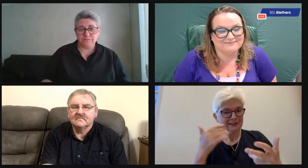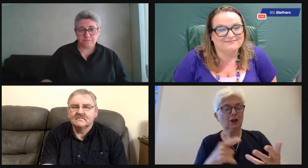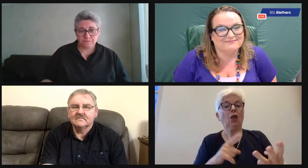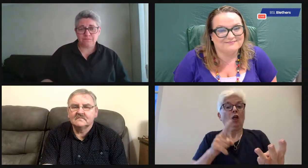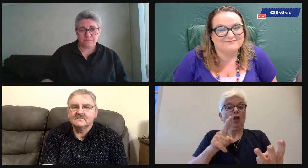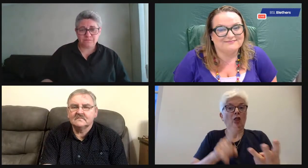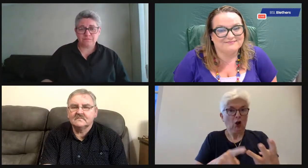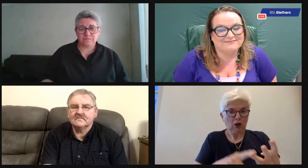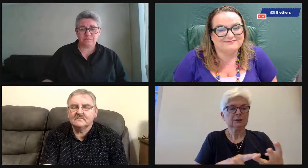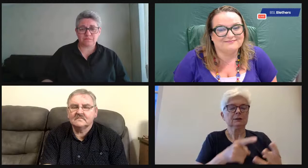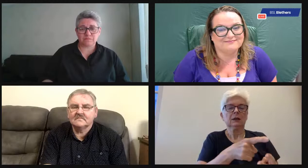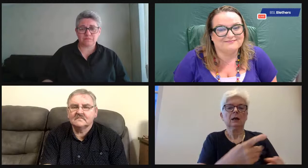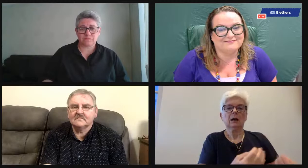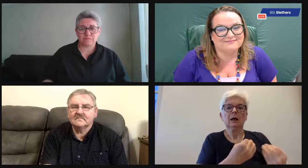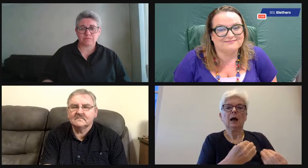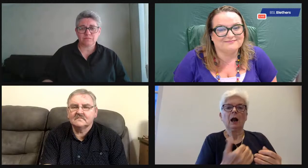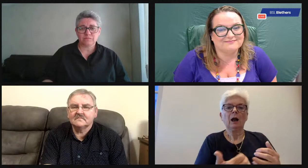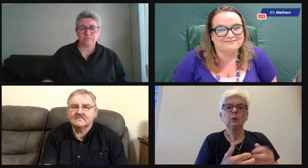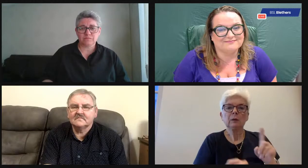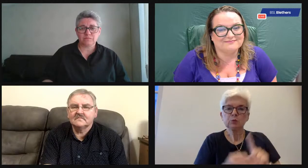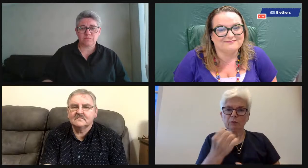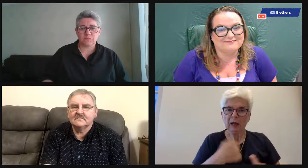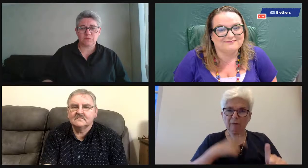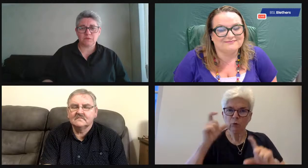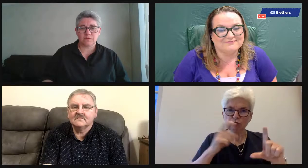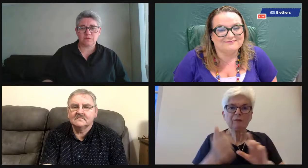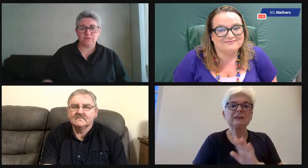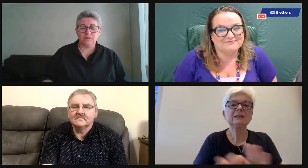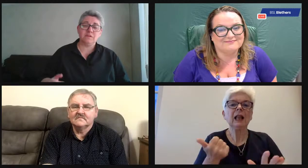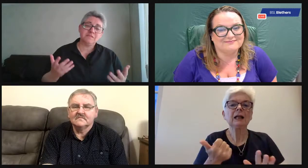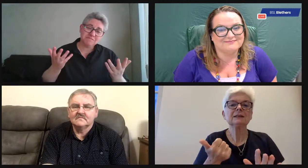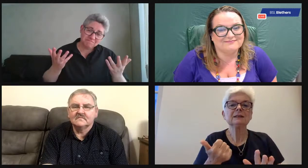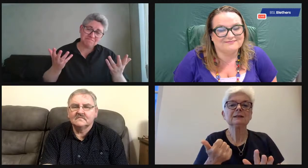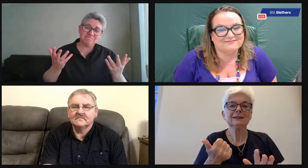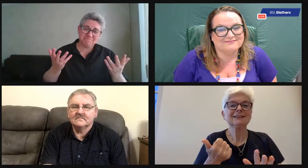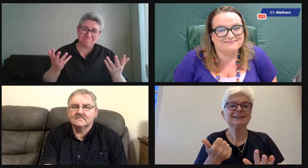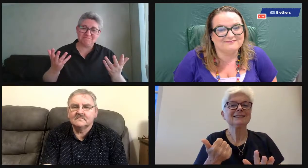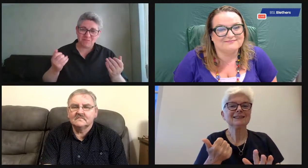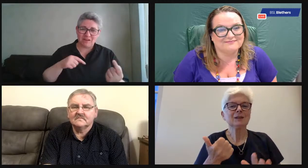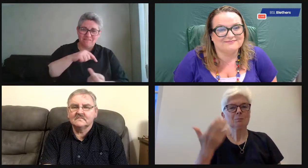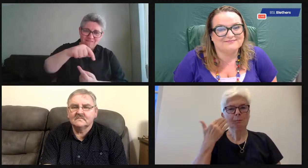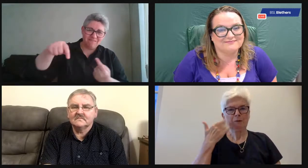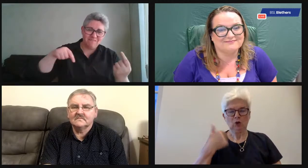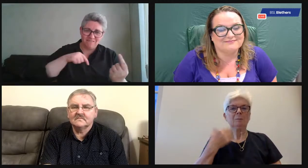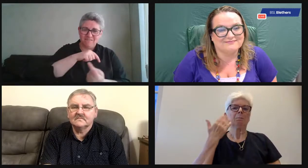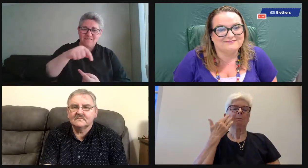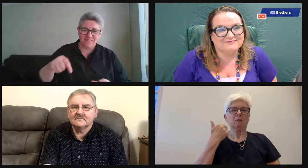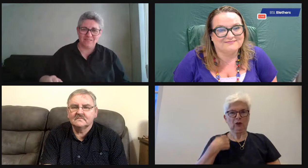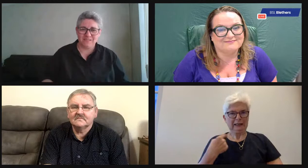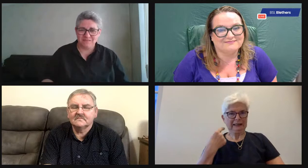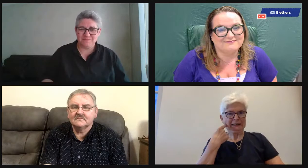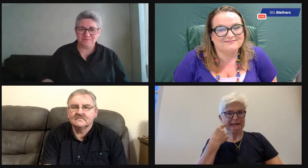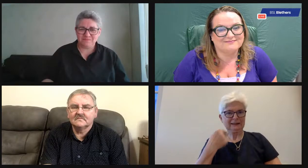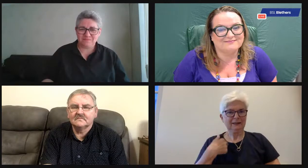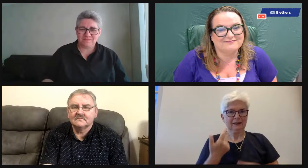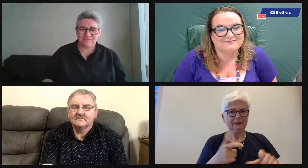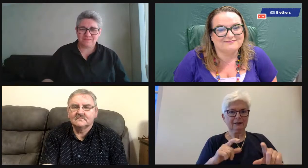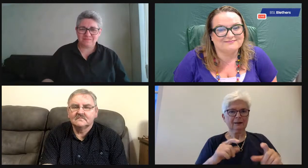walking. That kept me fit. And also, I picked up on some of those photography skills as well. So it's a circular